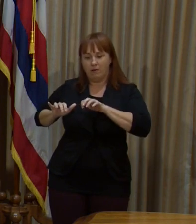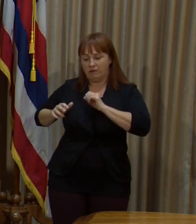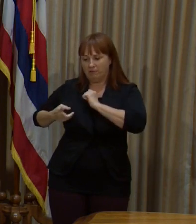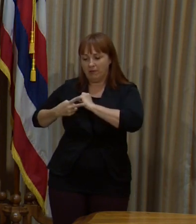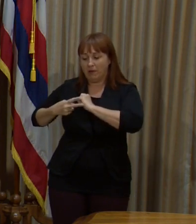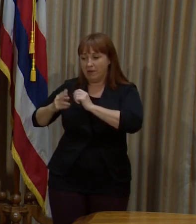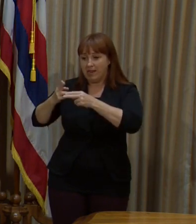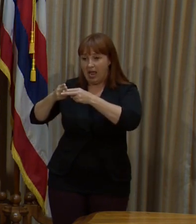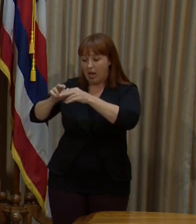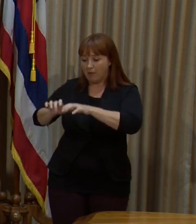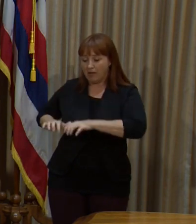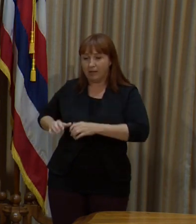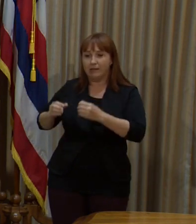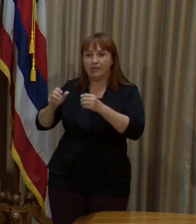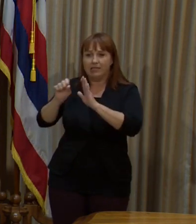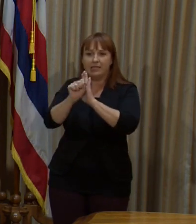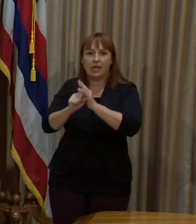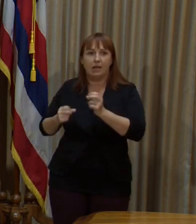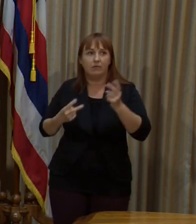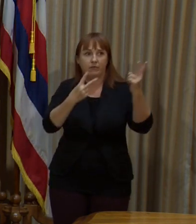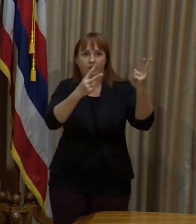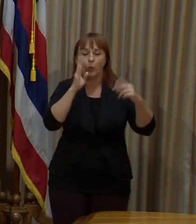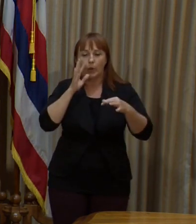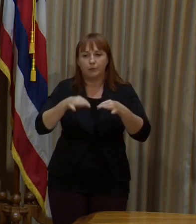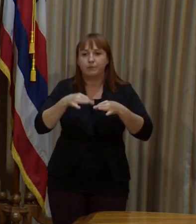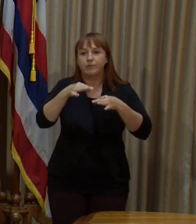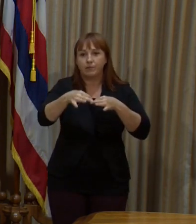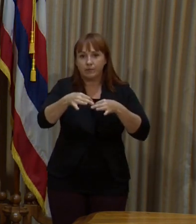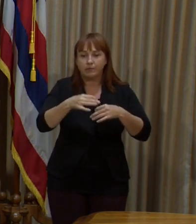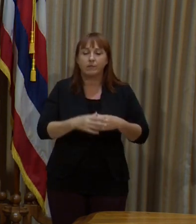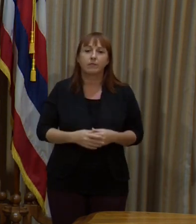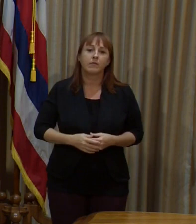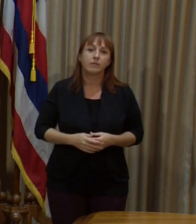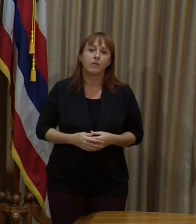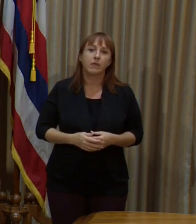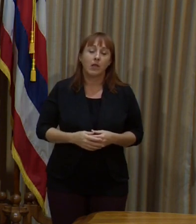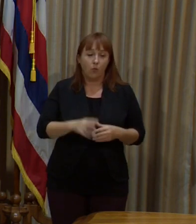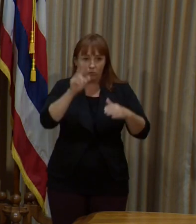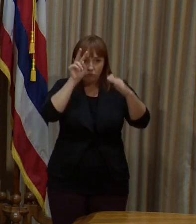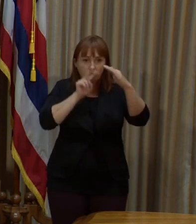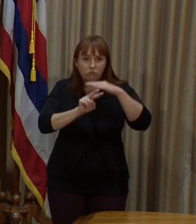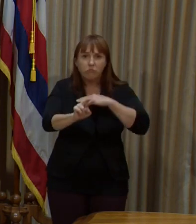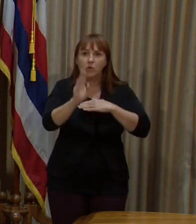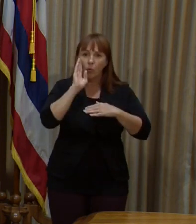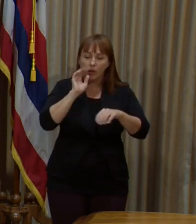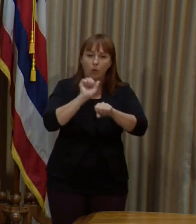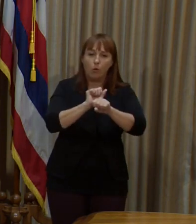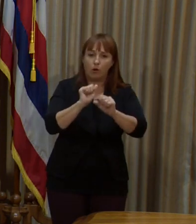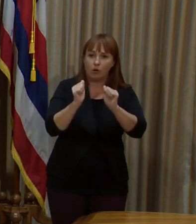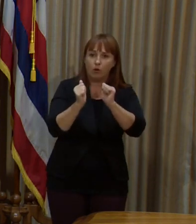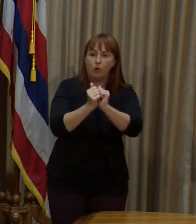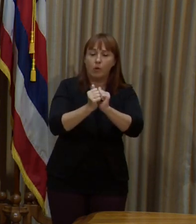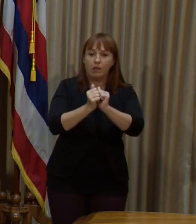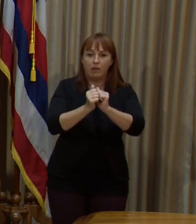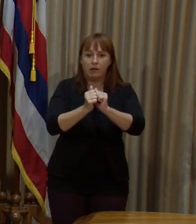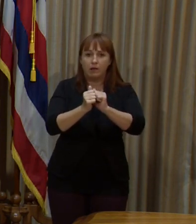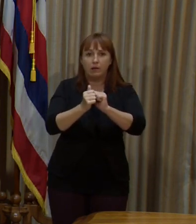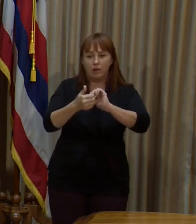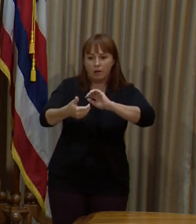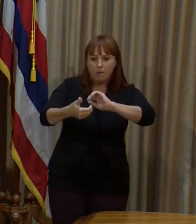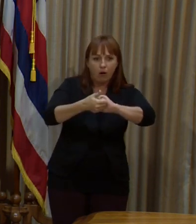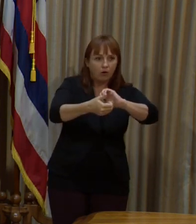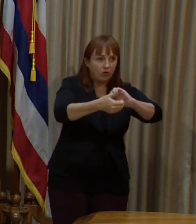the state database. We do anticipate and continue to work with